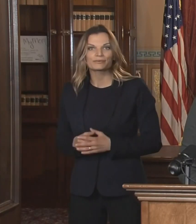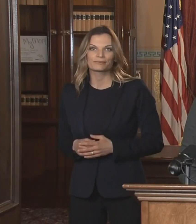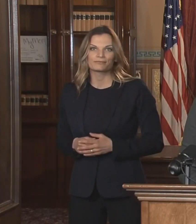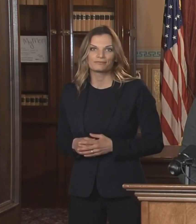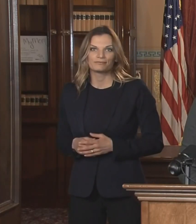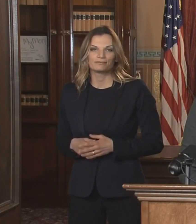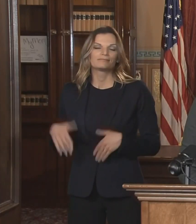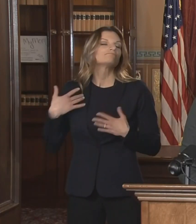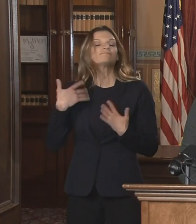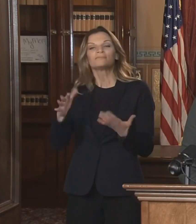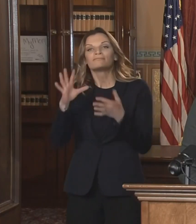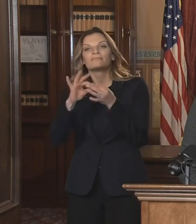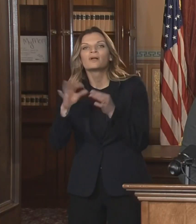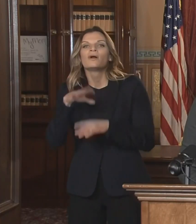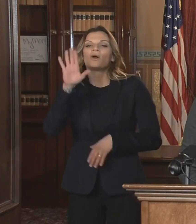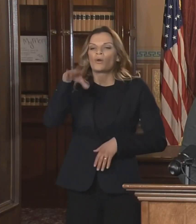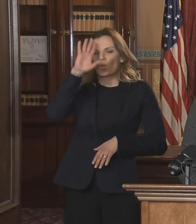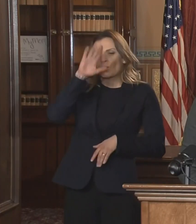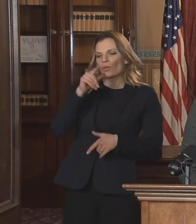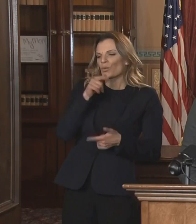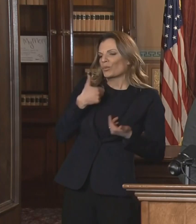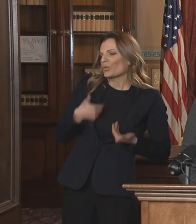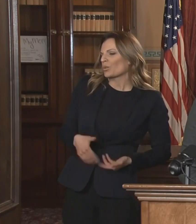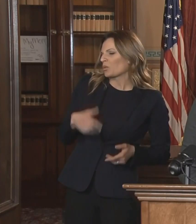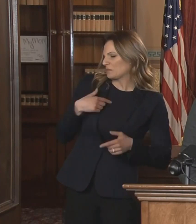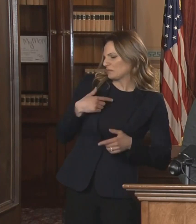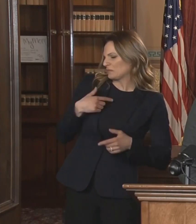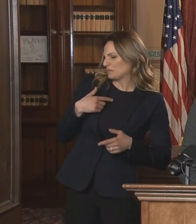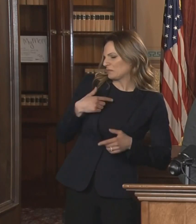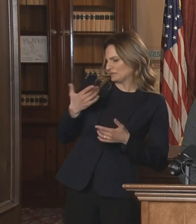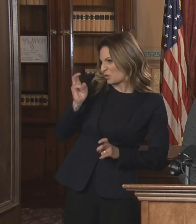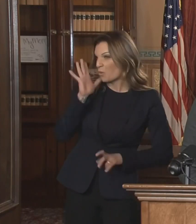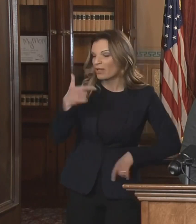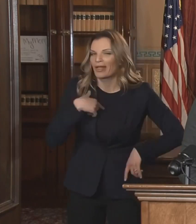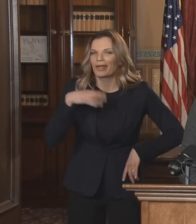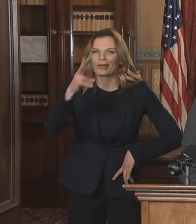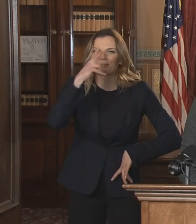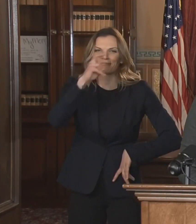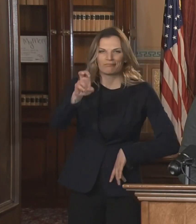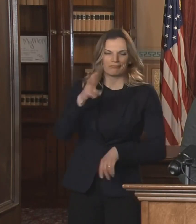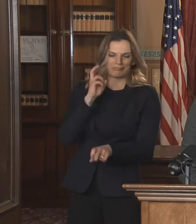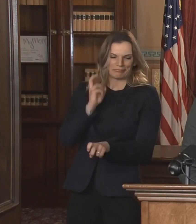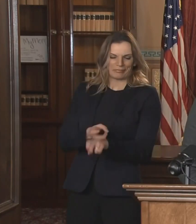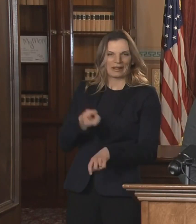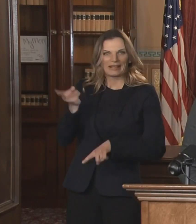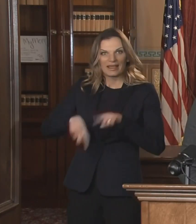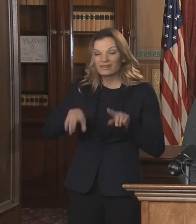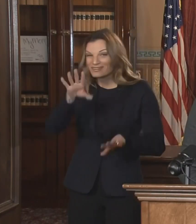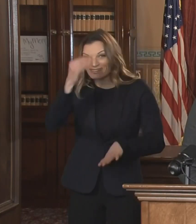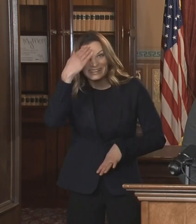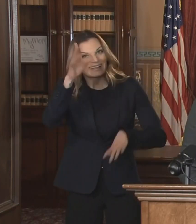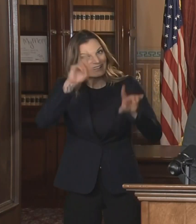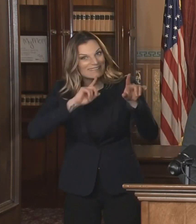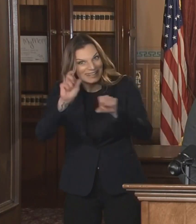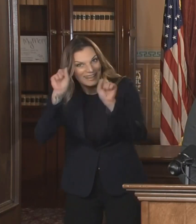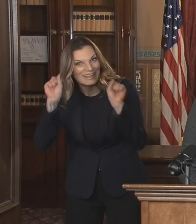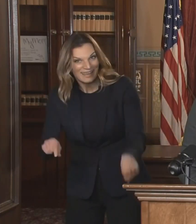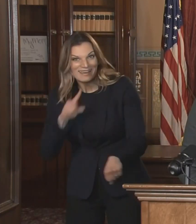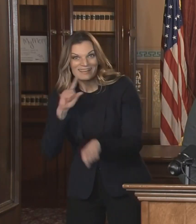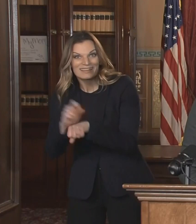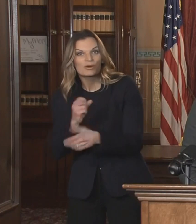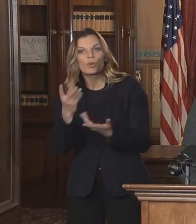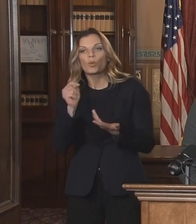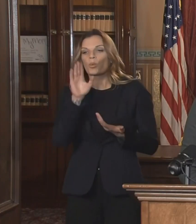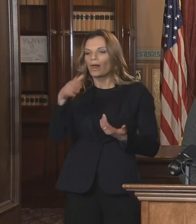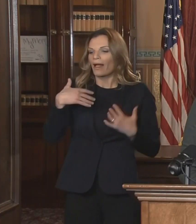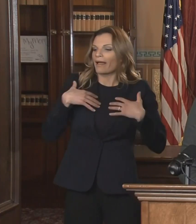times, doesn't care if you are rich or you are poor, if you are young or if you're old, if you're a Trump Republican or a Biden Democrat,